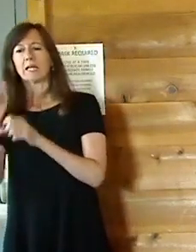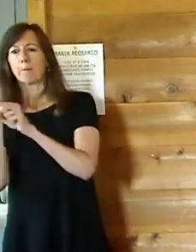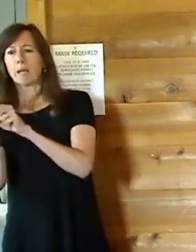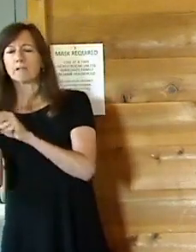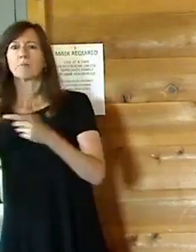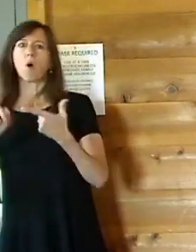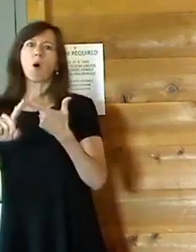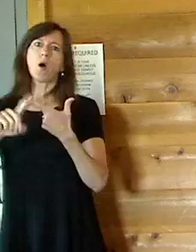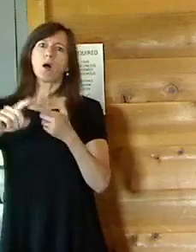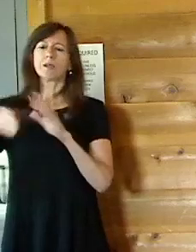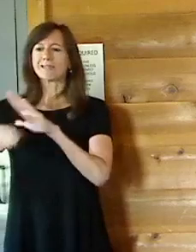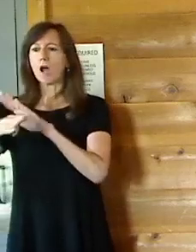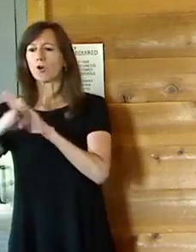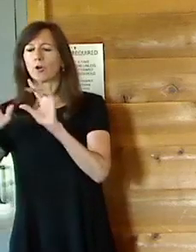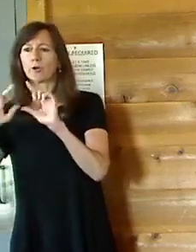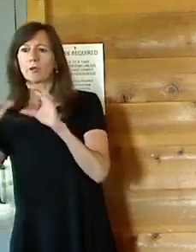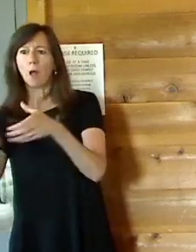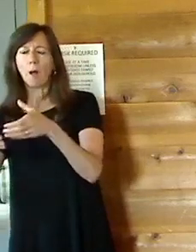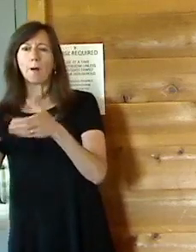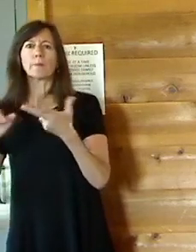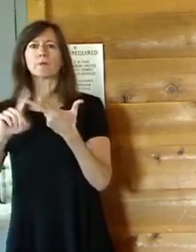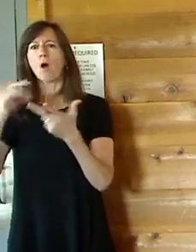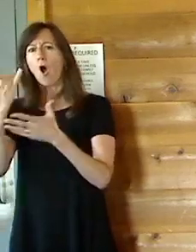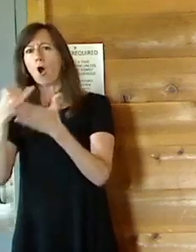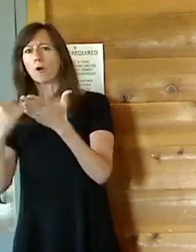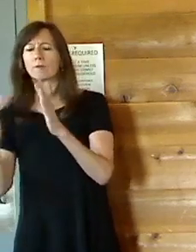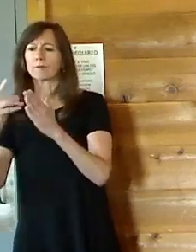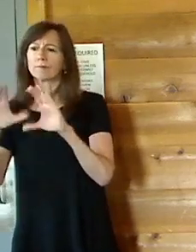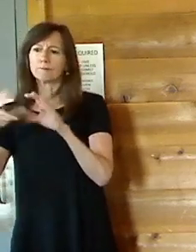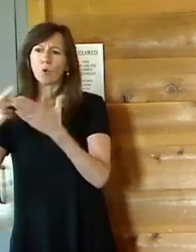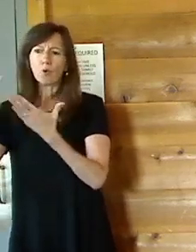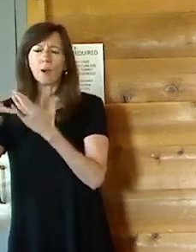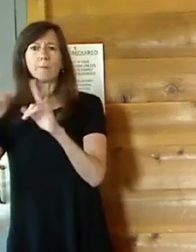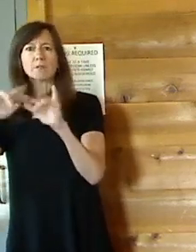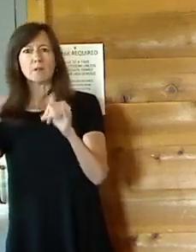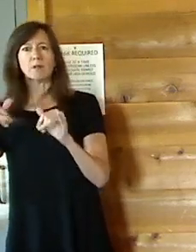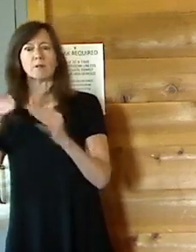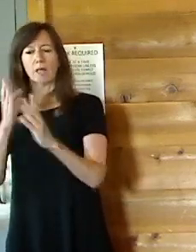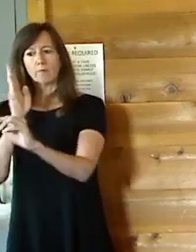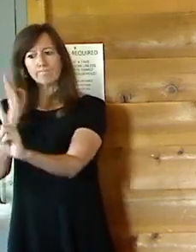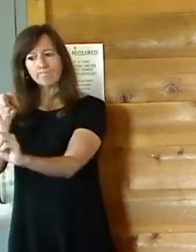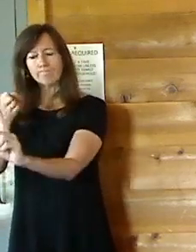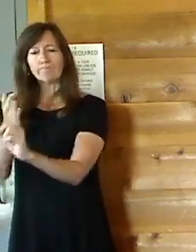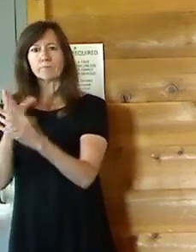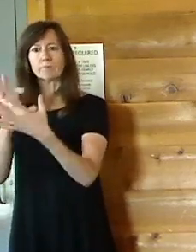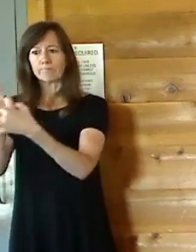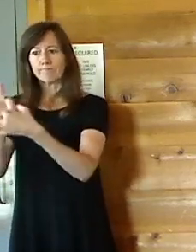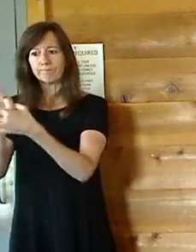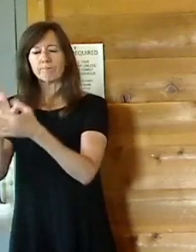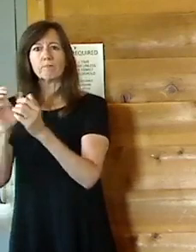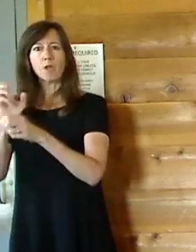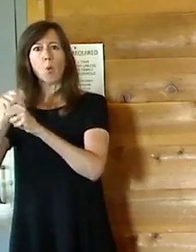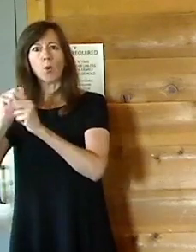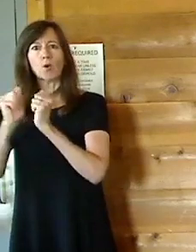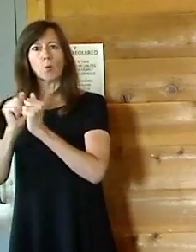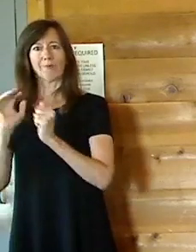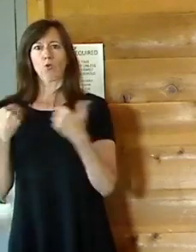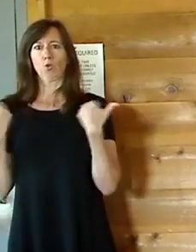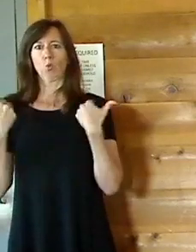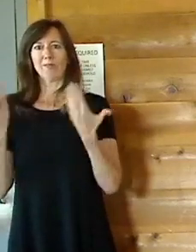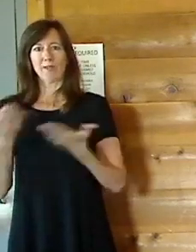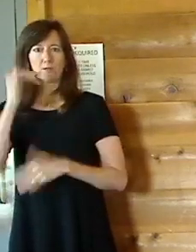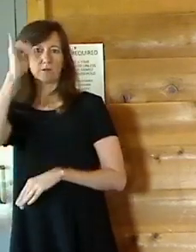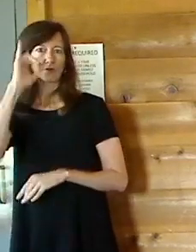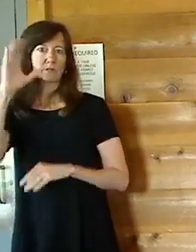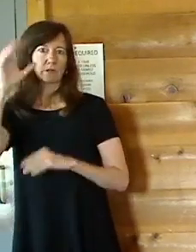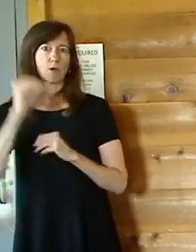you know. Arts groups. Arts groups. Yes. The ones that directly work with our youth here in Dutchess County. And were really severely